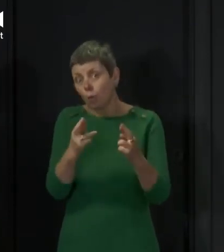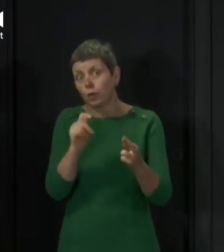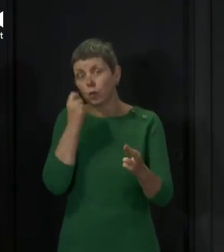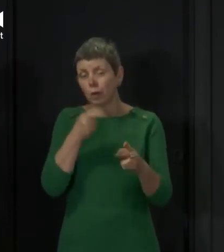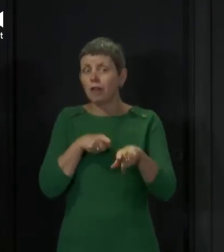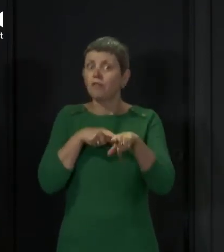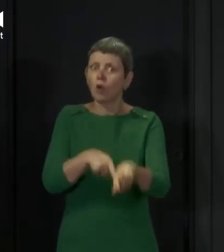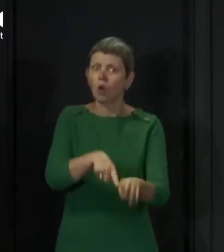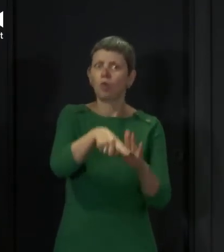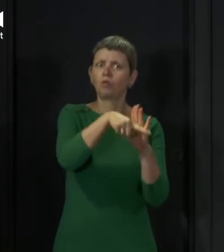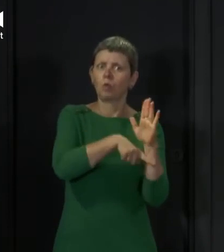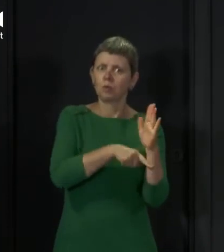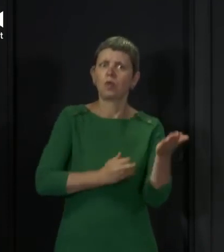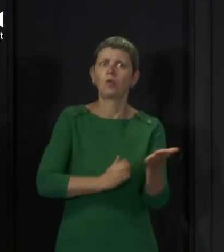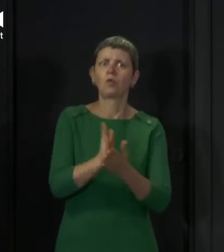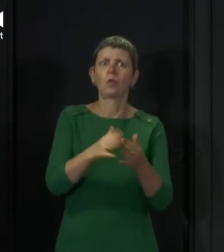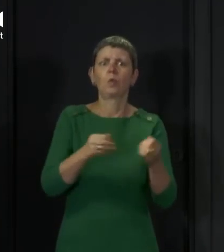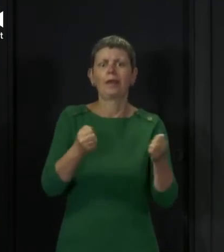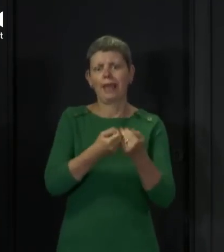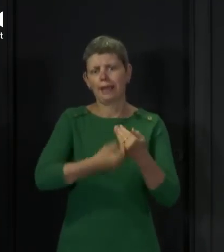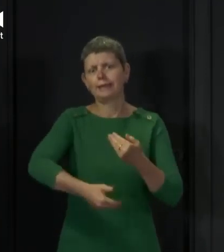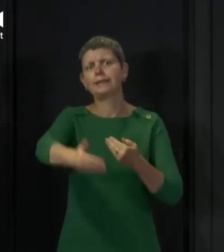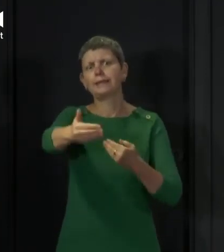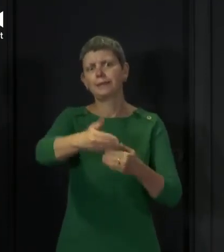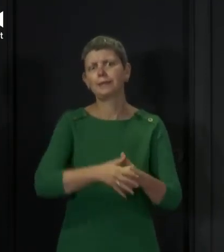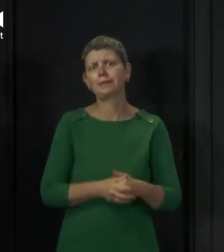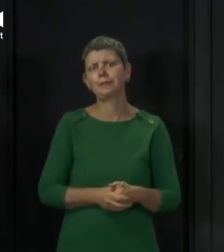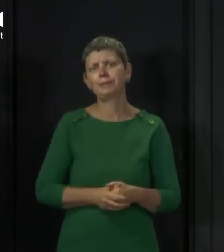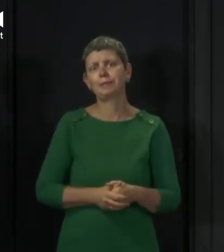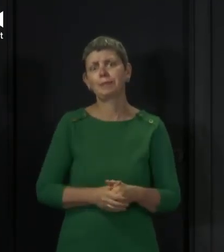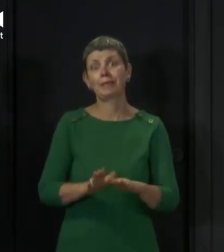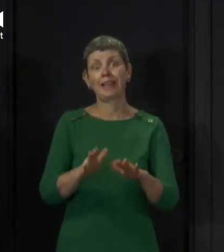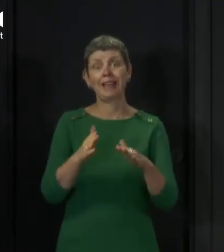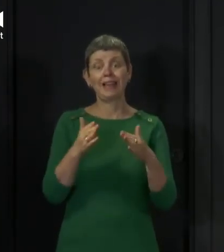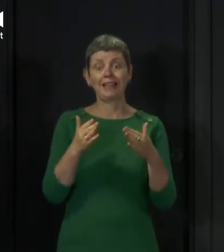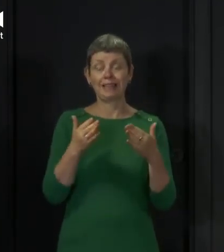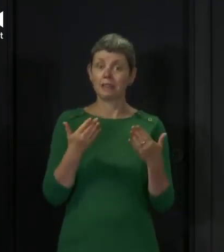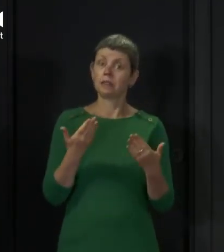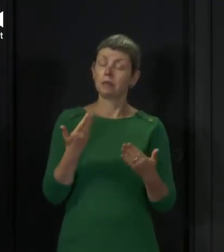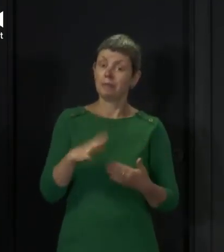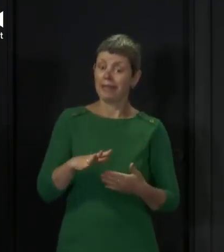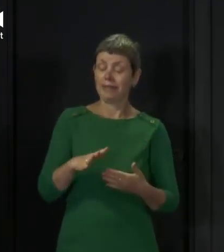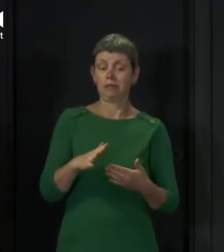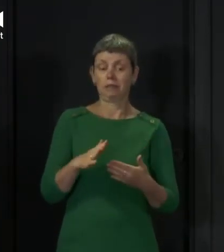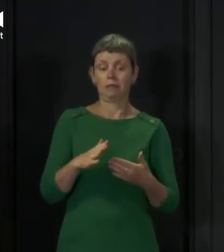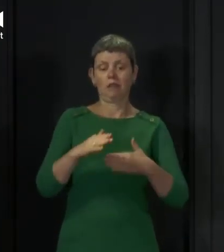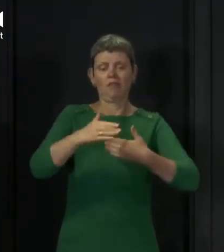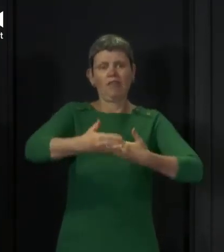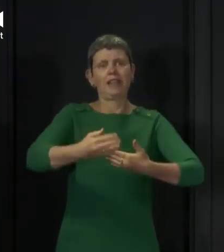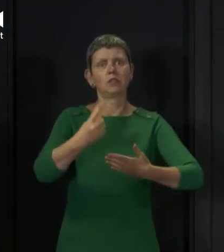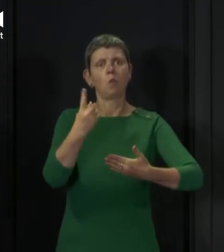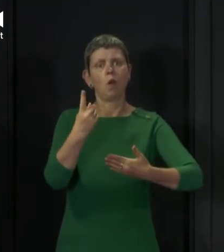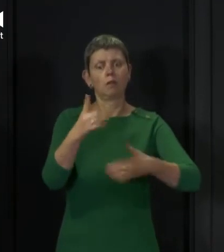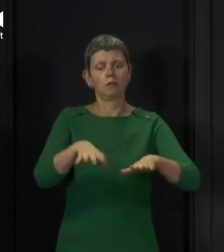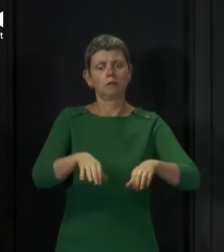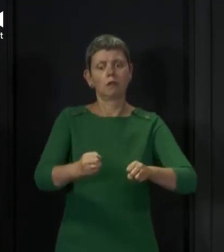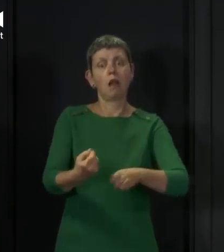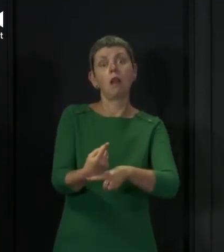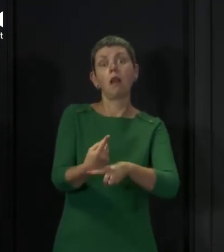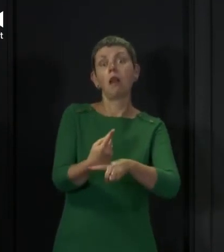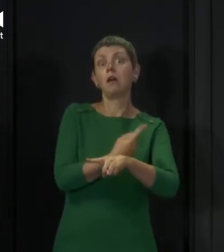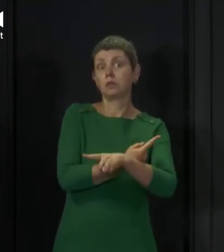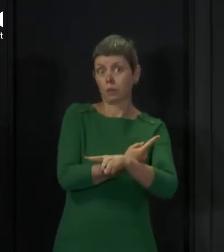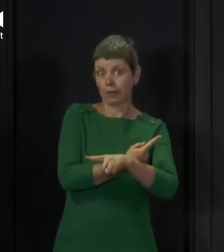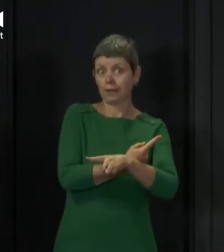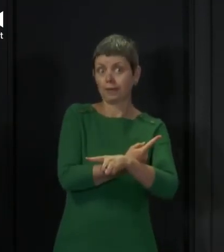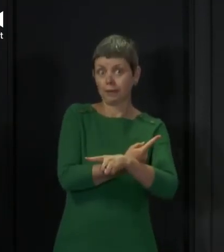weekend and beyond. We're now, of course, at the close of the first full week since we moved into phase one of our